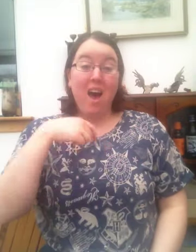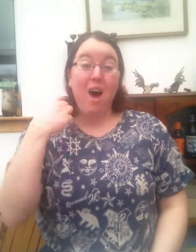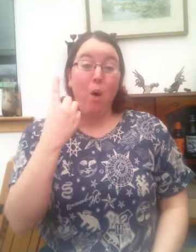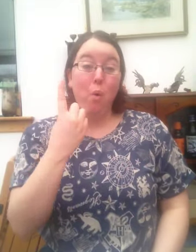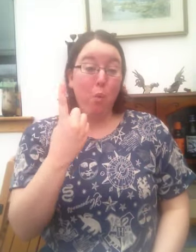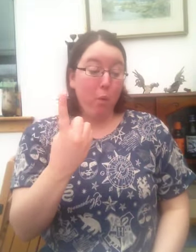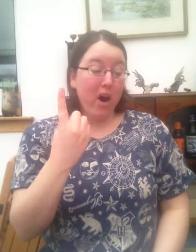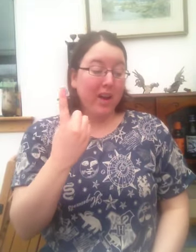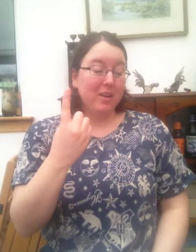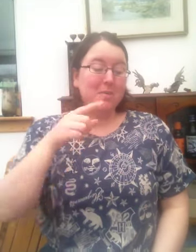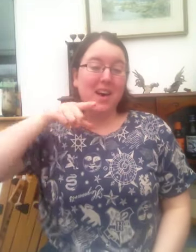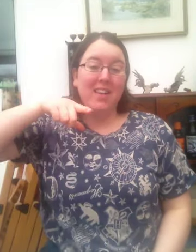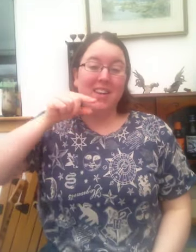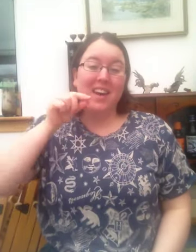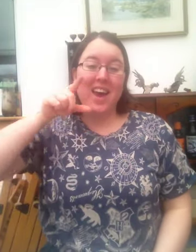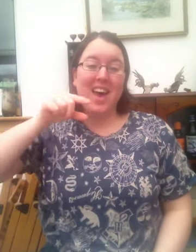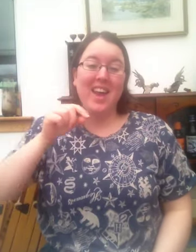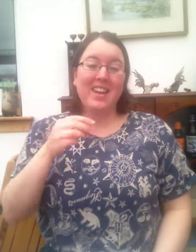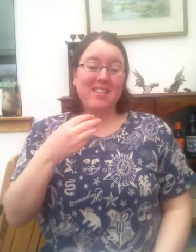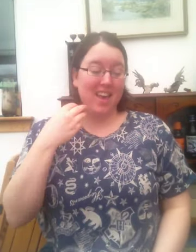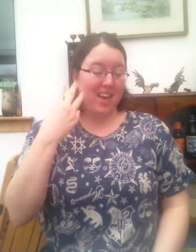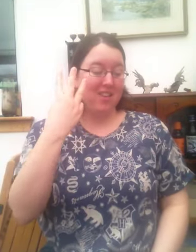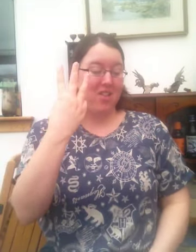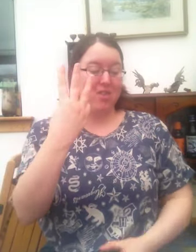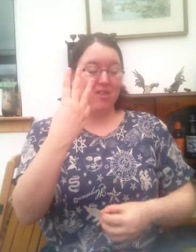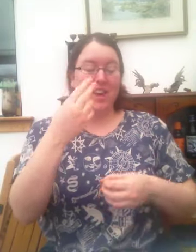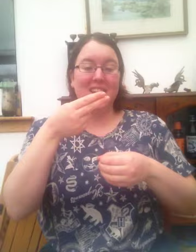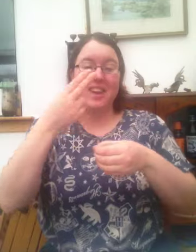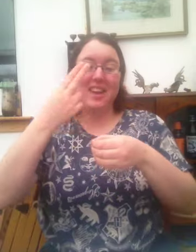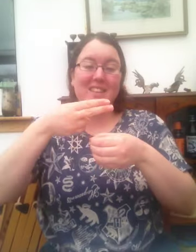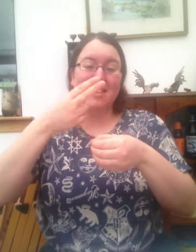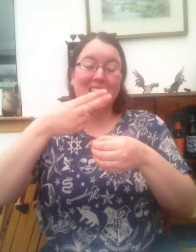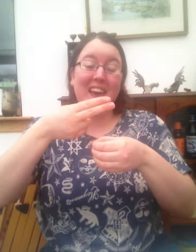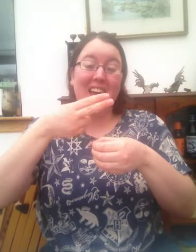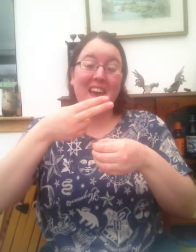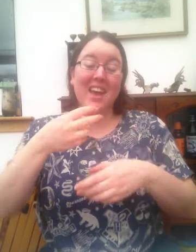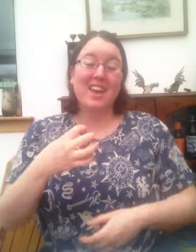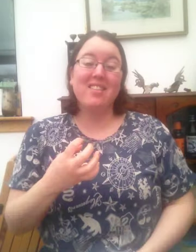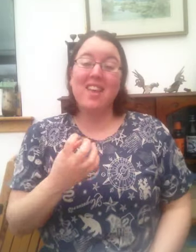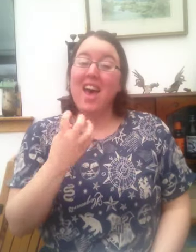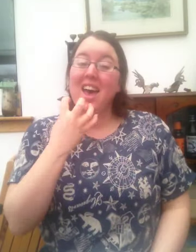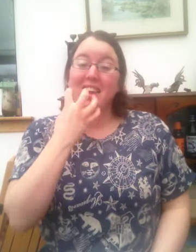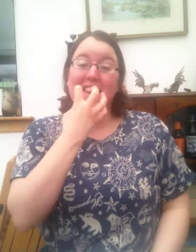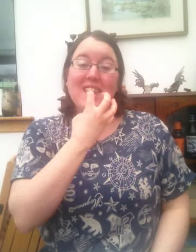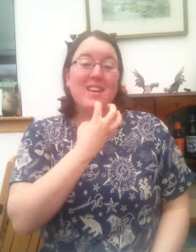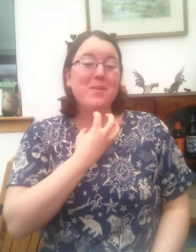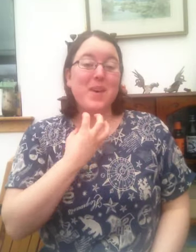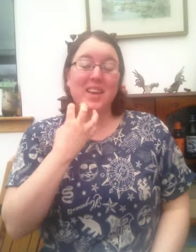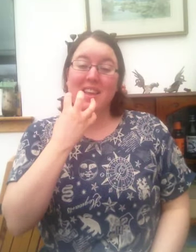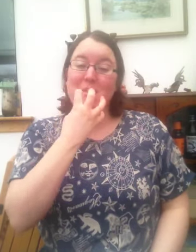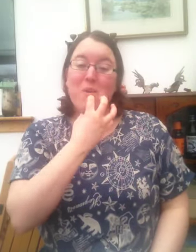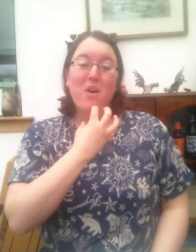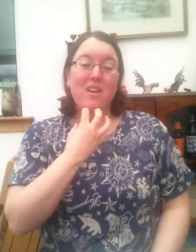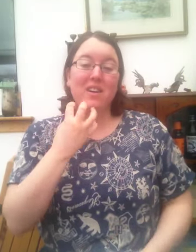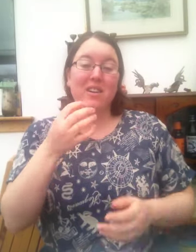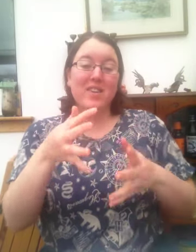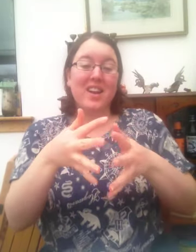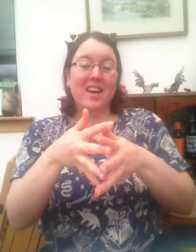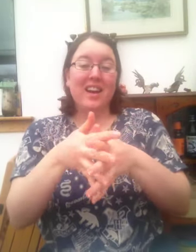one mother hen sat on three little eggs keeping them warm in her